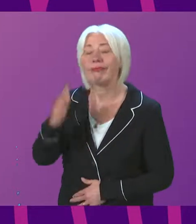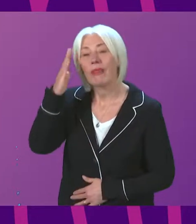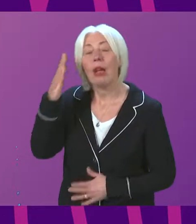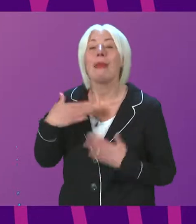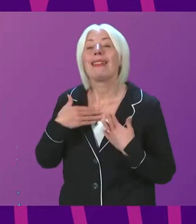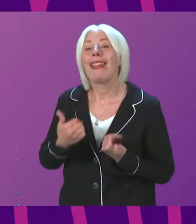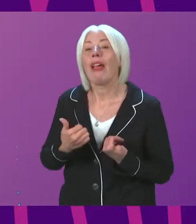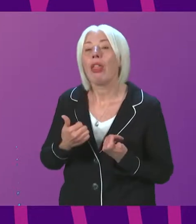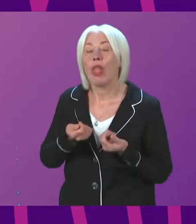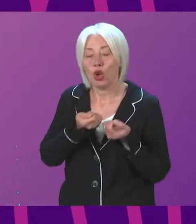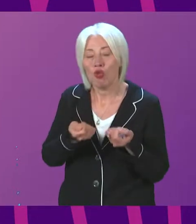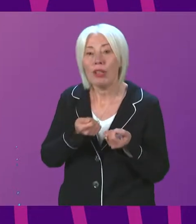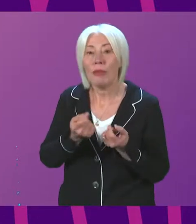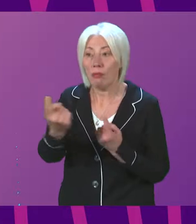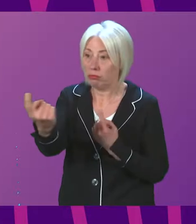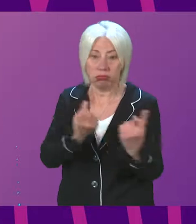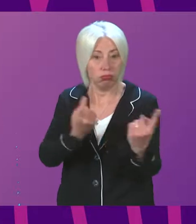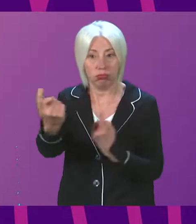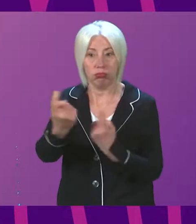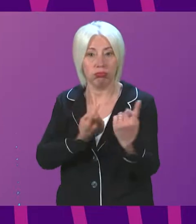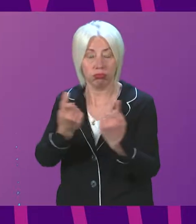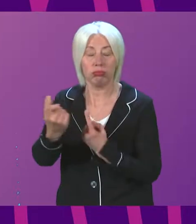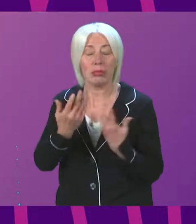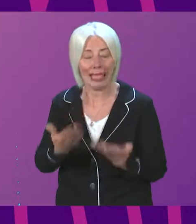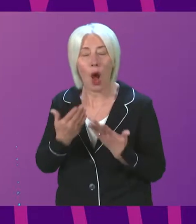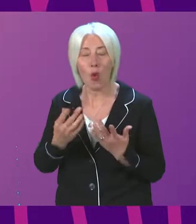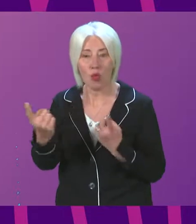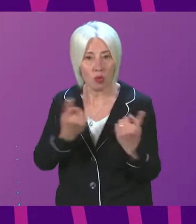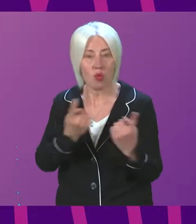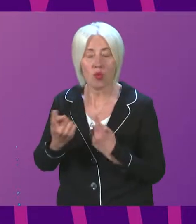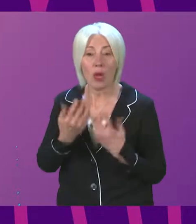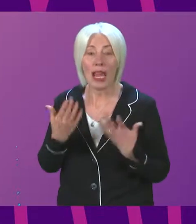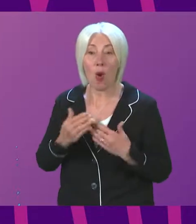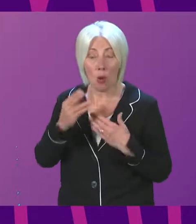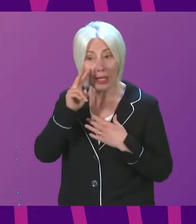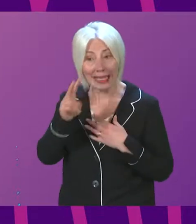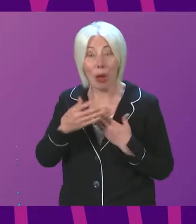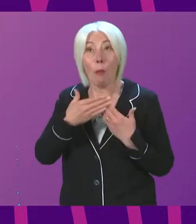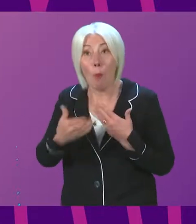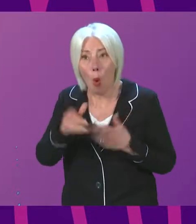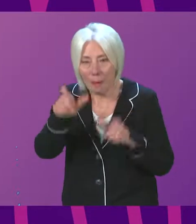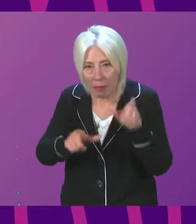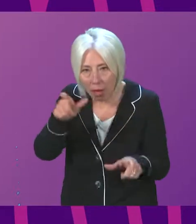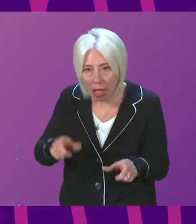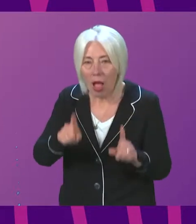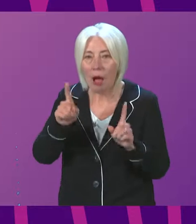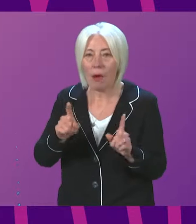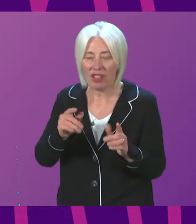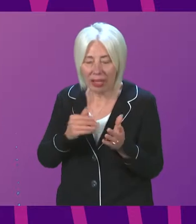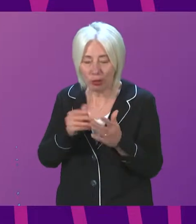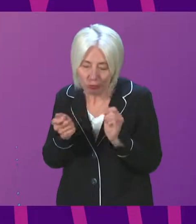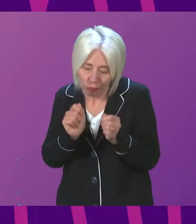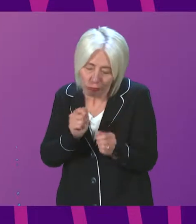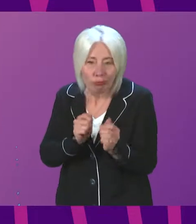is more people coming forward for treatment. More people are being seen for treatment, but we are building services. So,